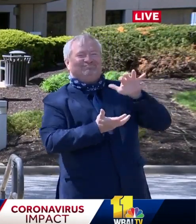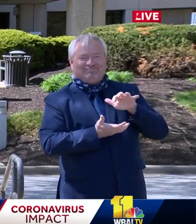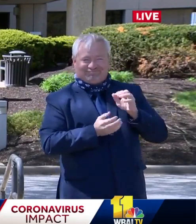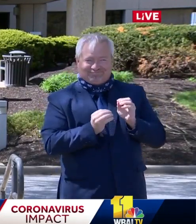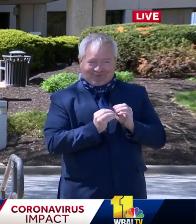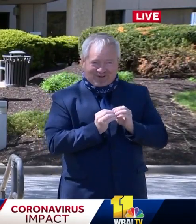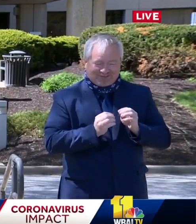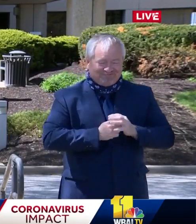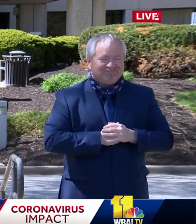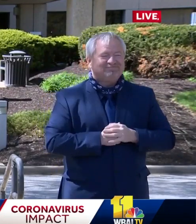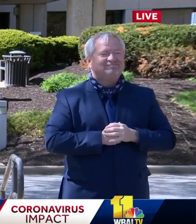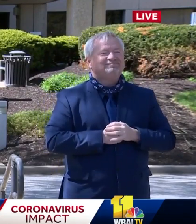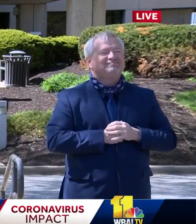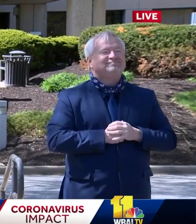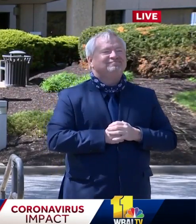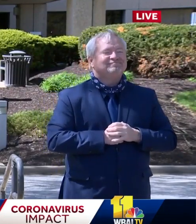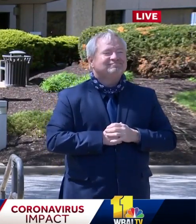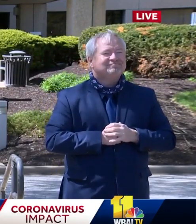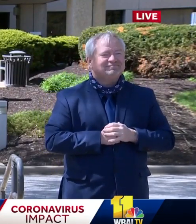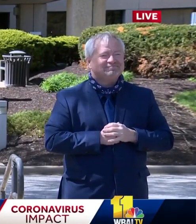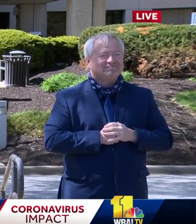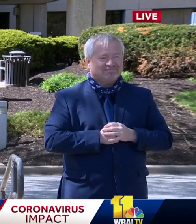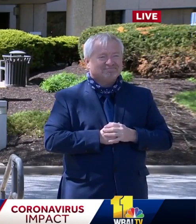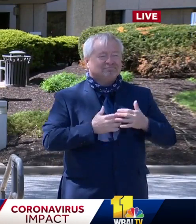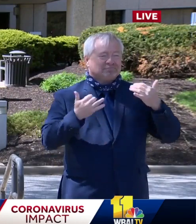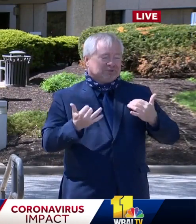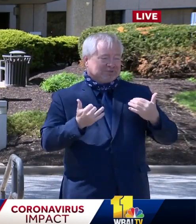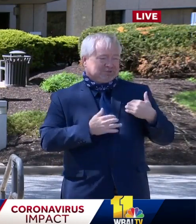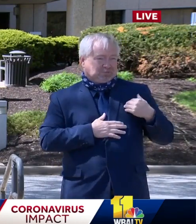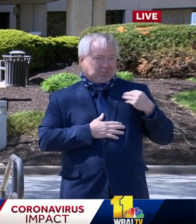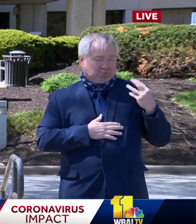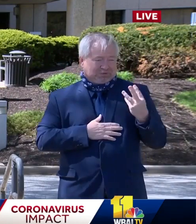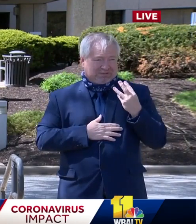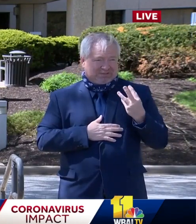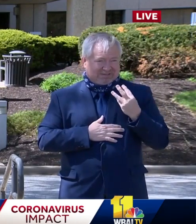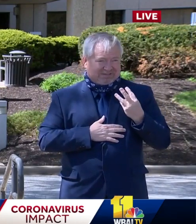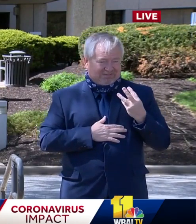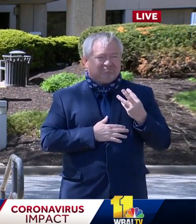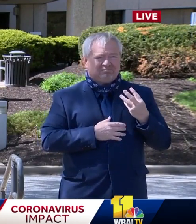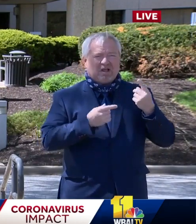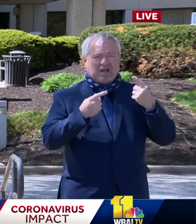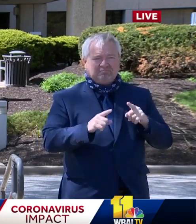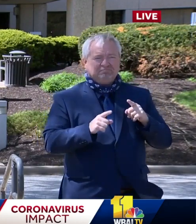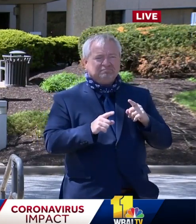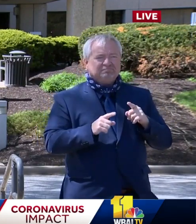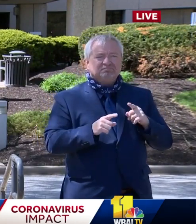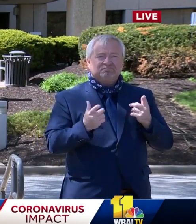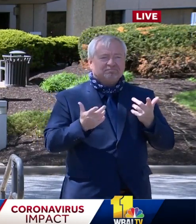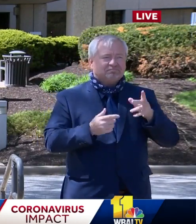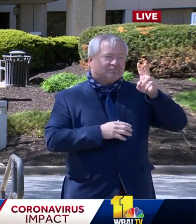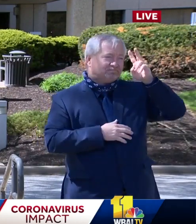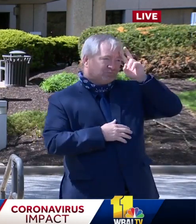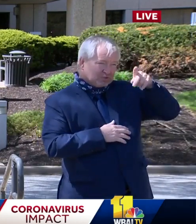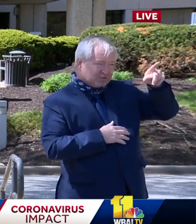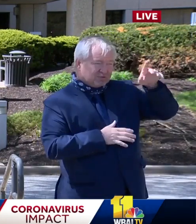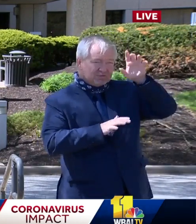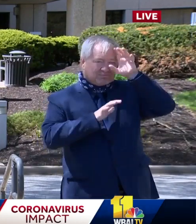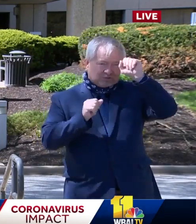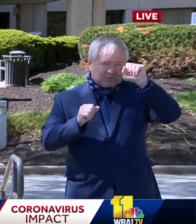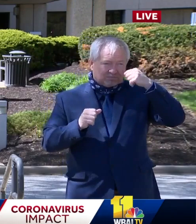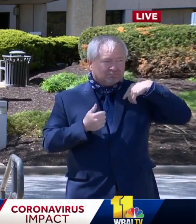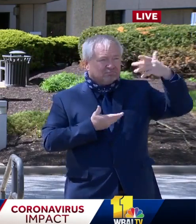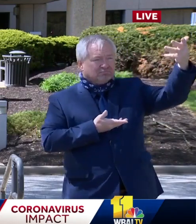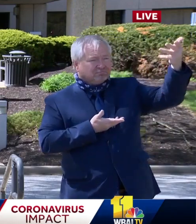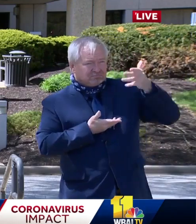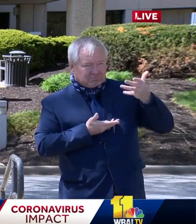ago, on Wednesday, actually, we had an offer from both the Vice President and the President saying that they would